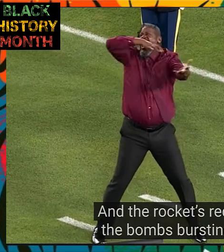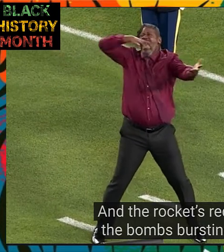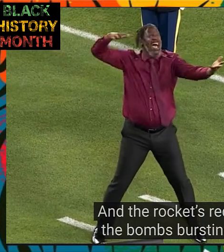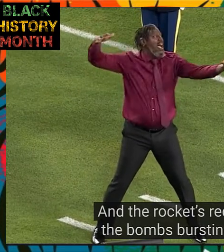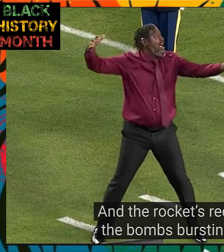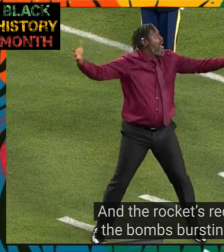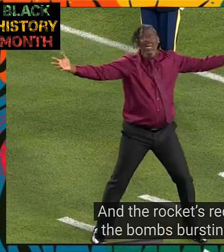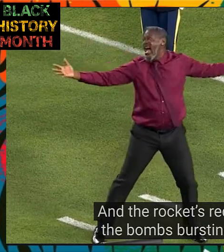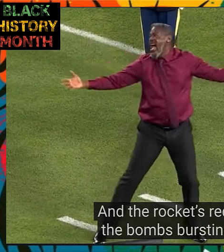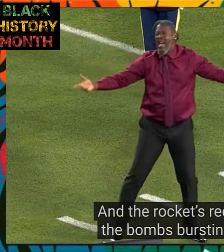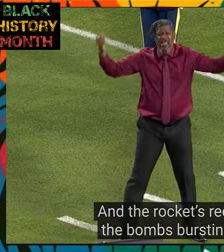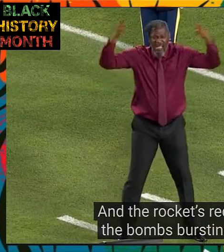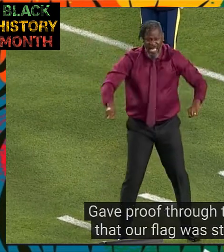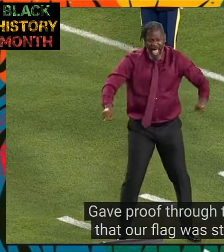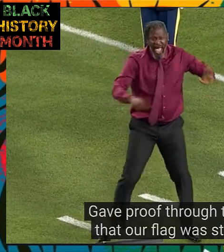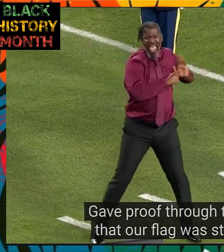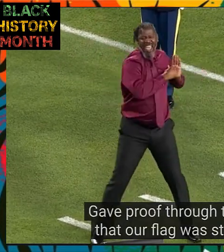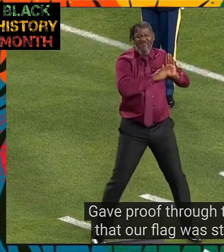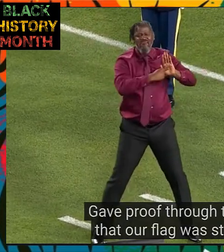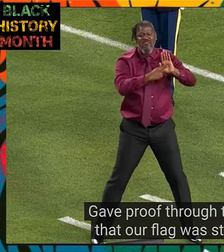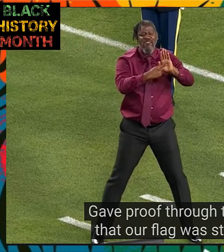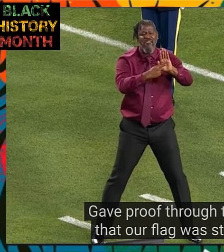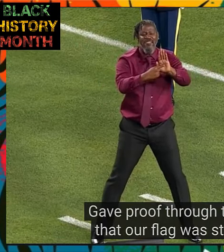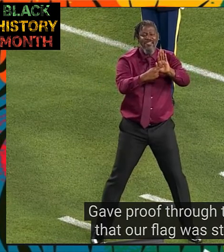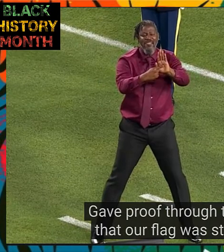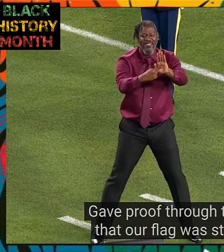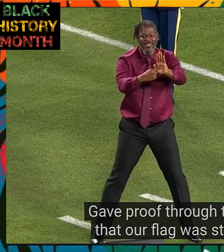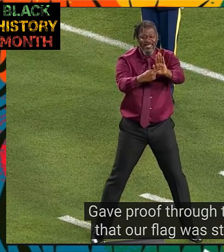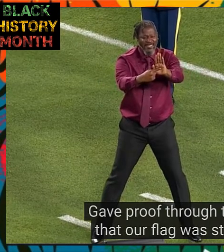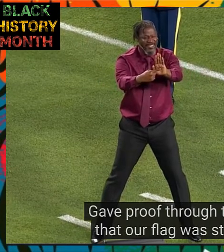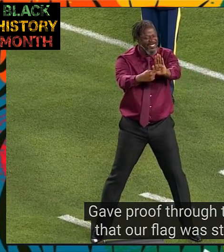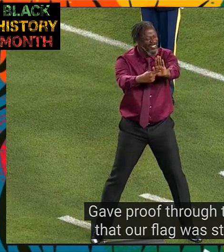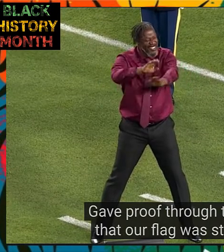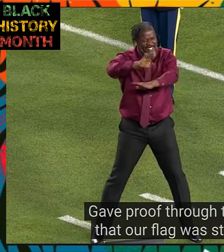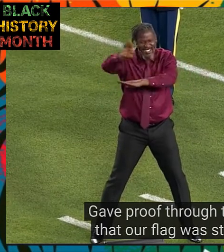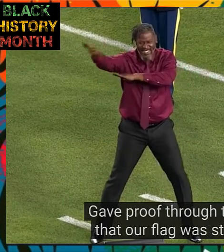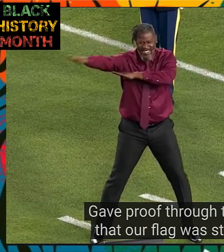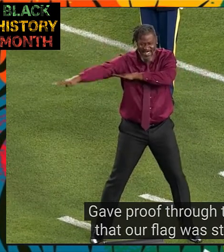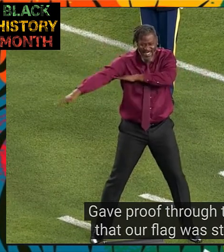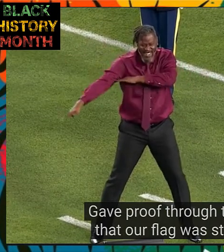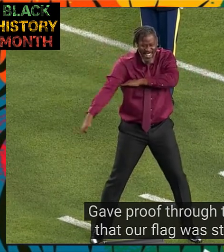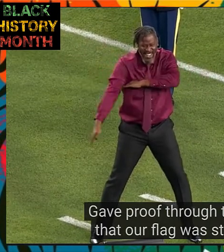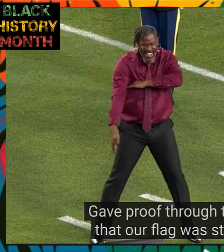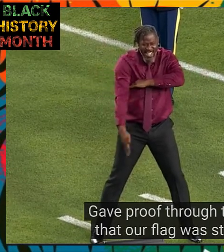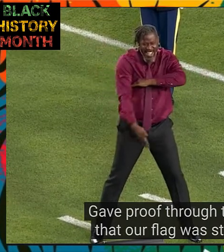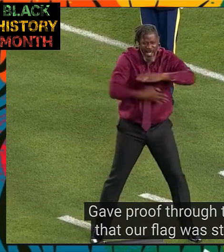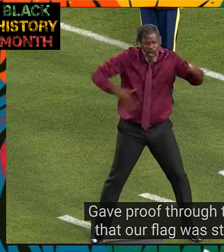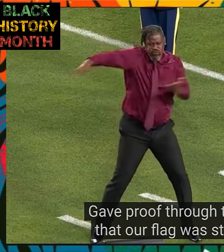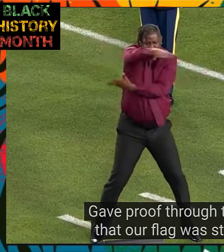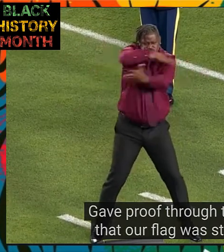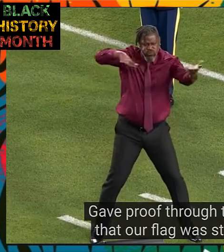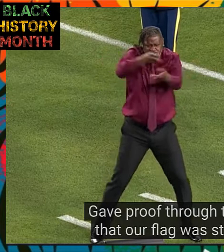And the bombs in air And the night